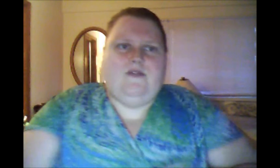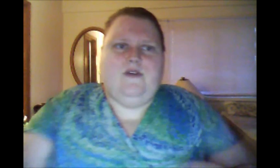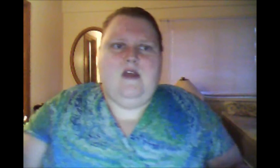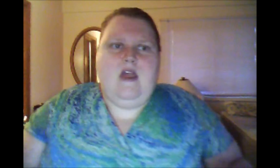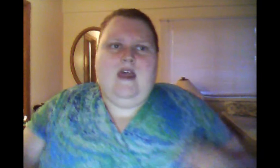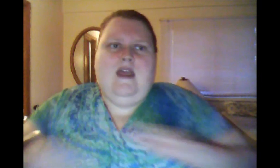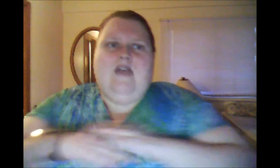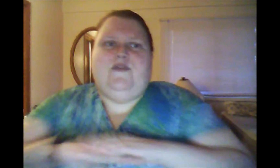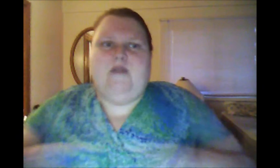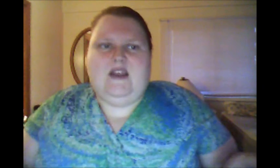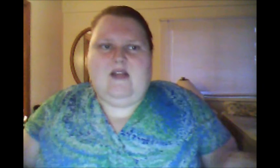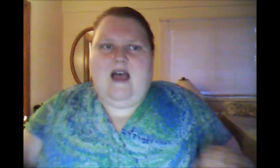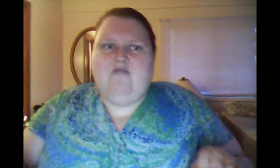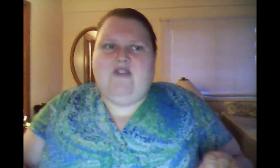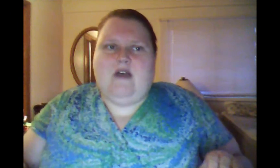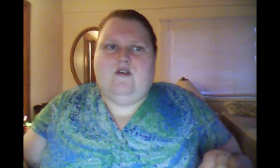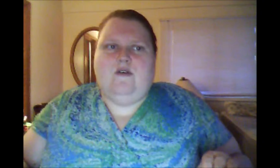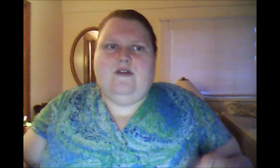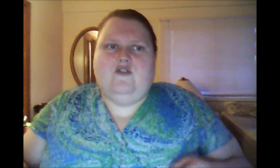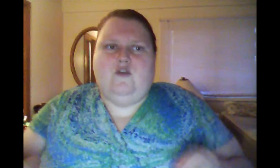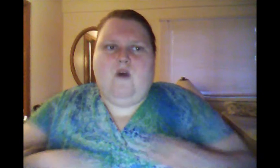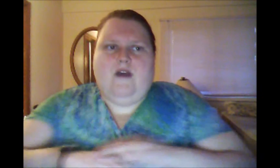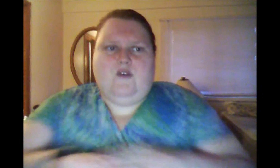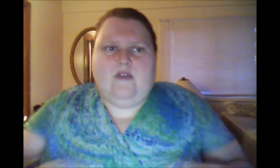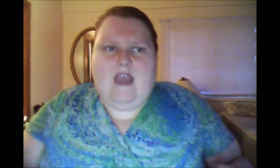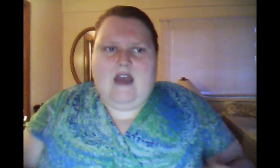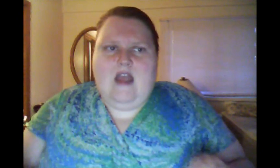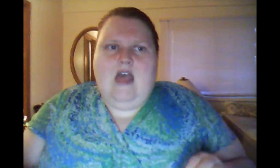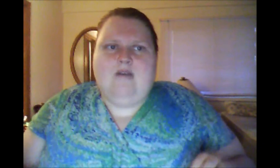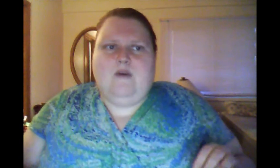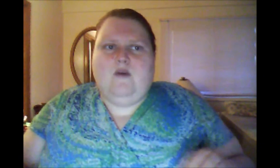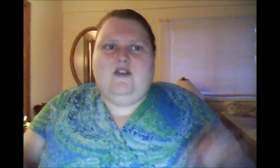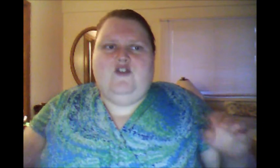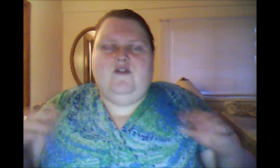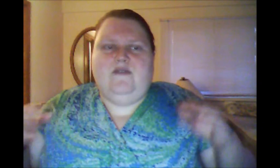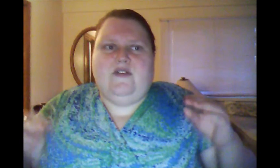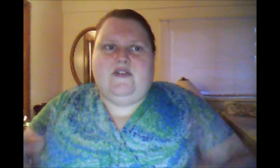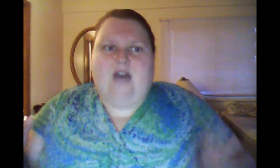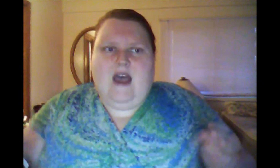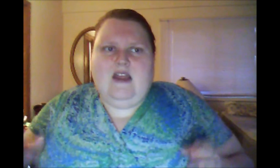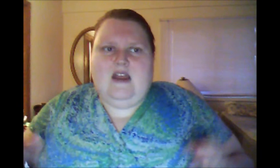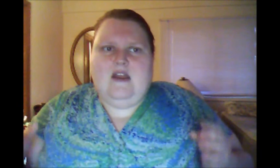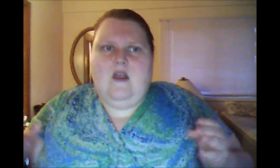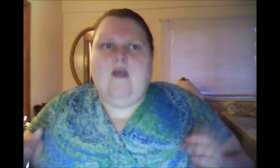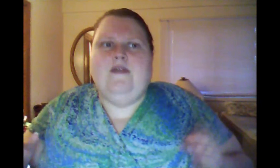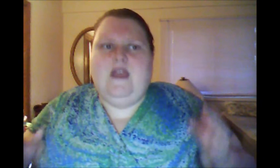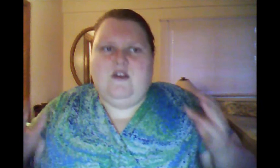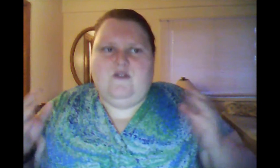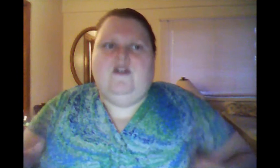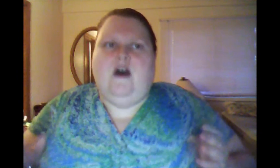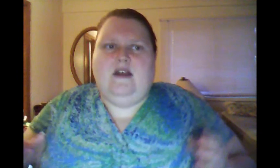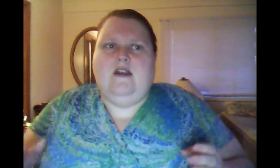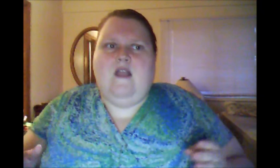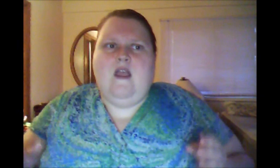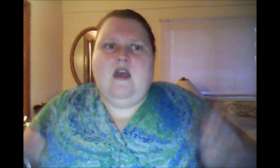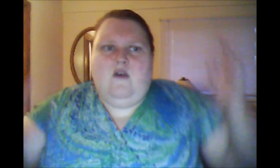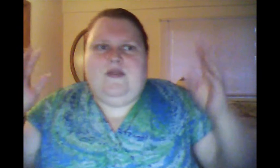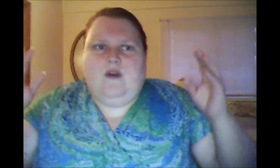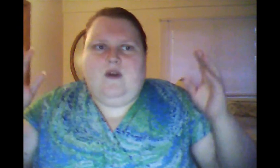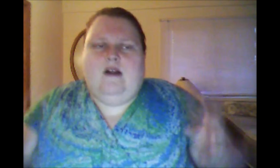As many lives on Earth as you want, you get. But once you've decided that you're done with all